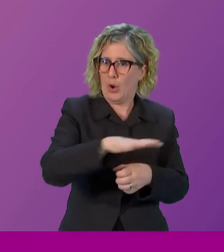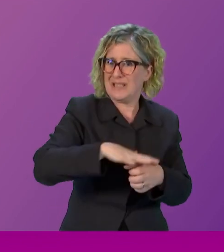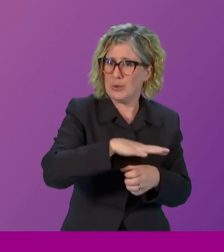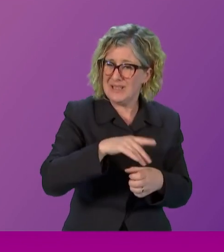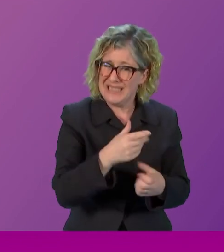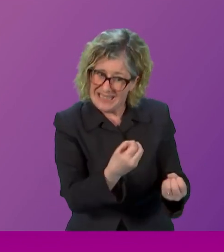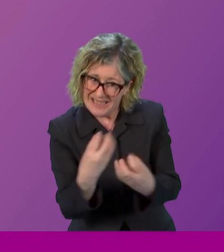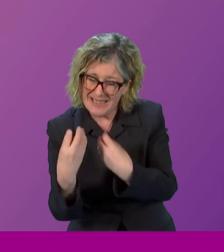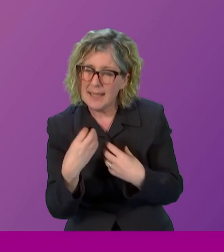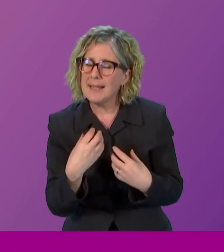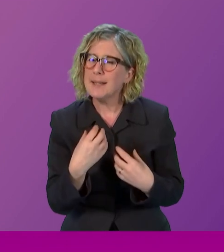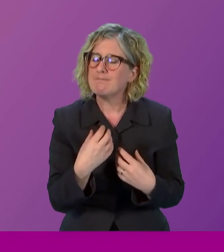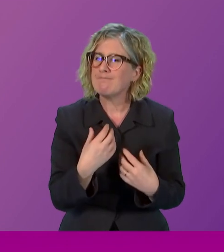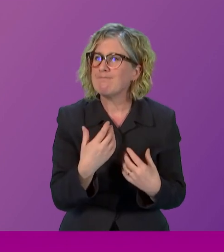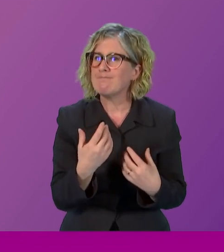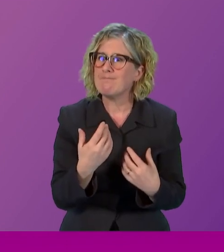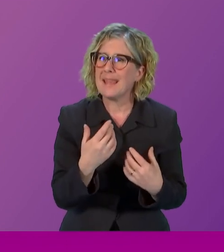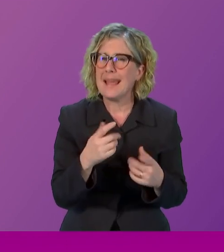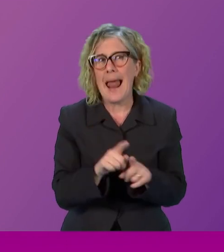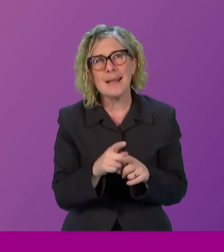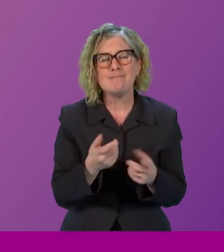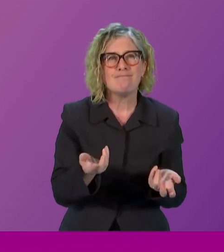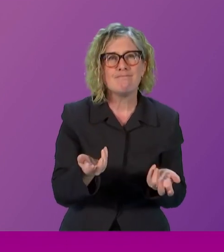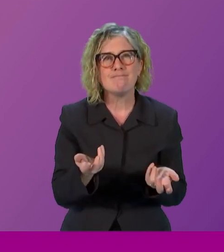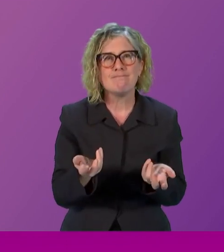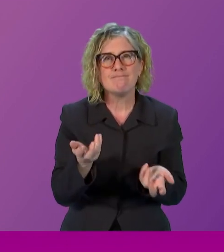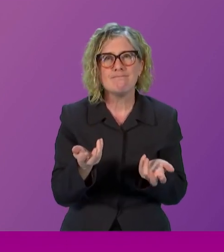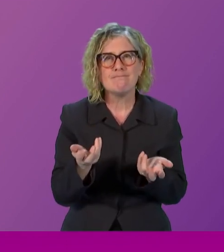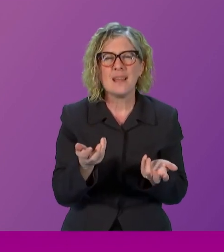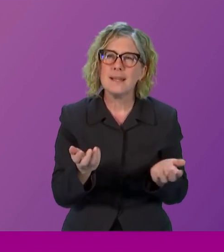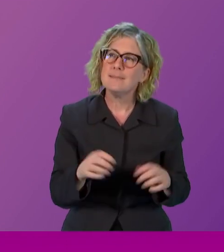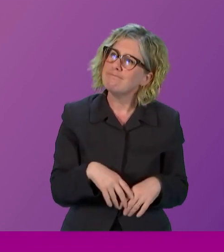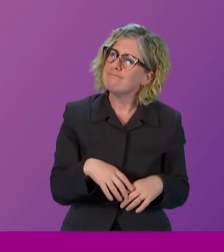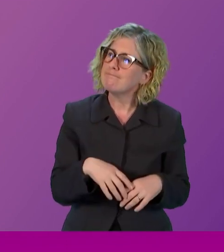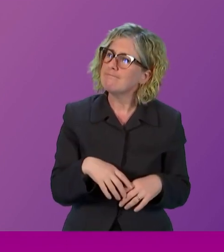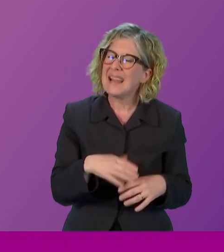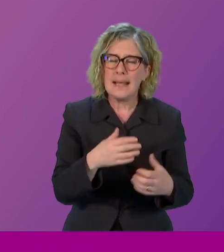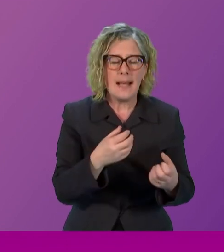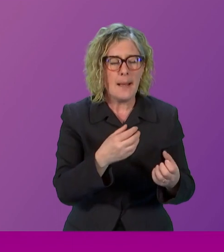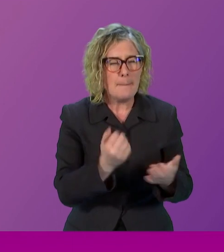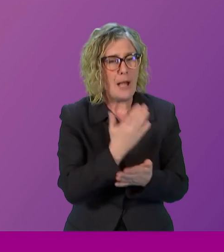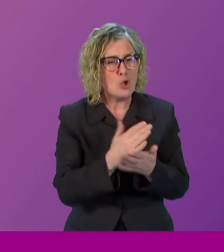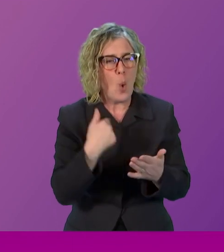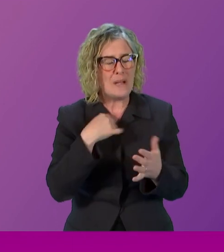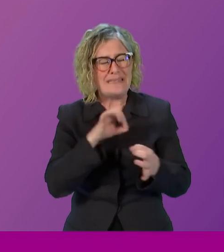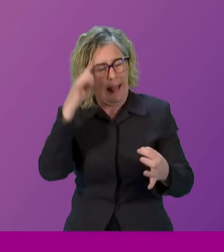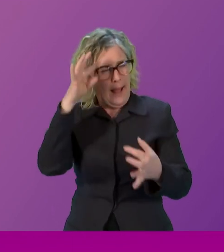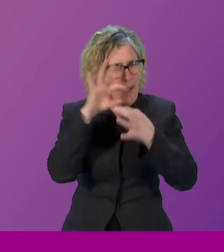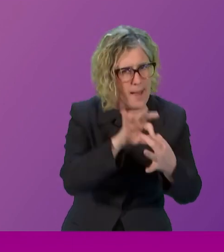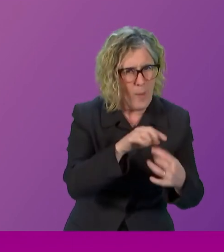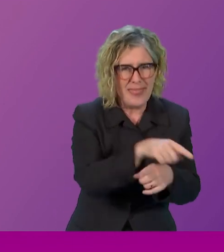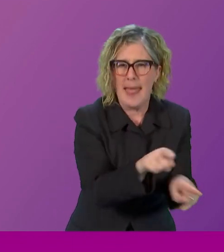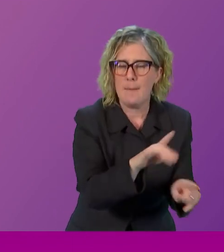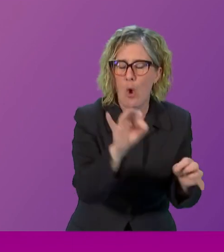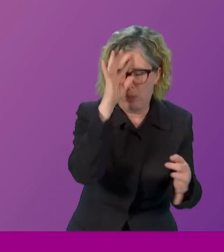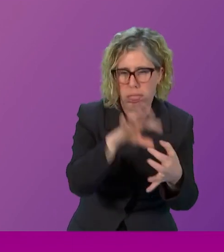kind of really rooted in what's going on in the communities that we represent. And that's our